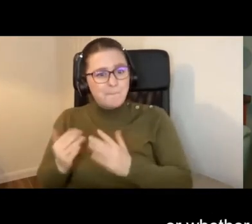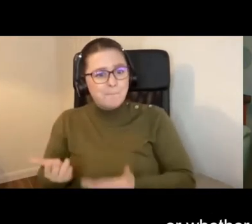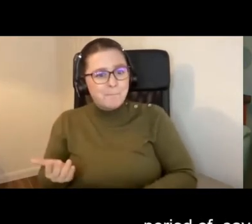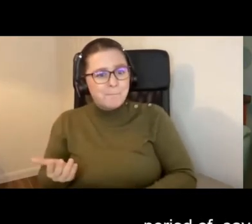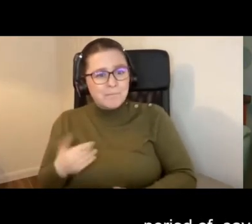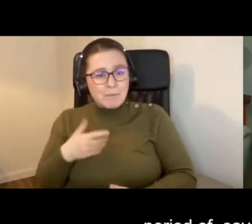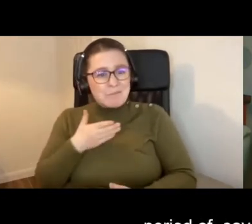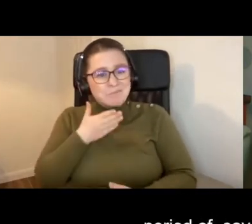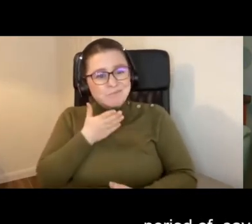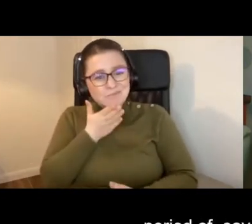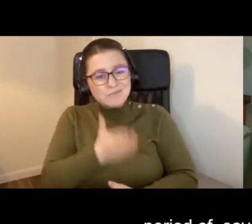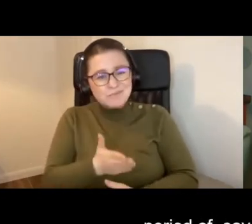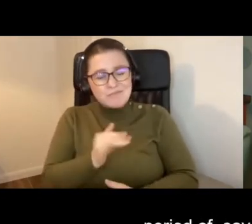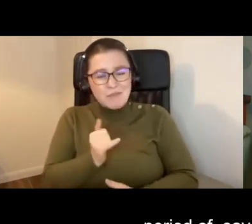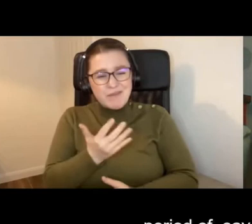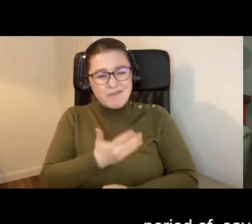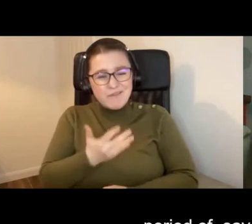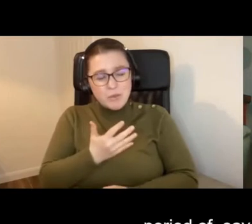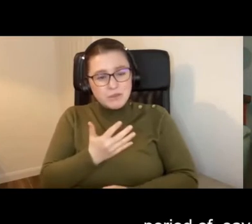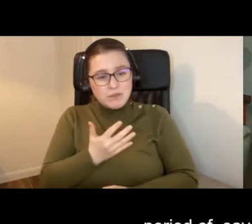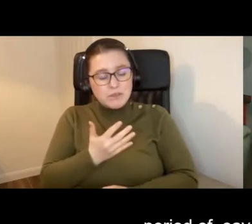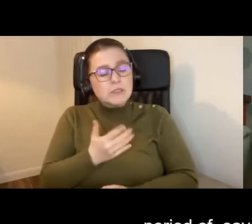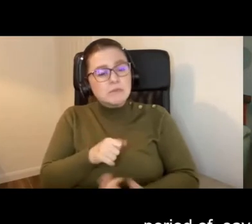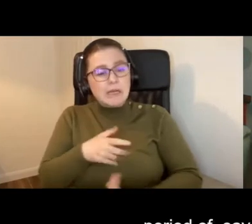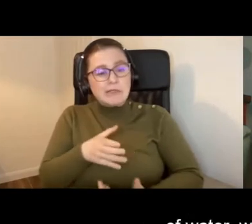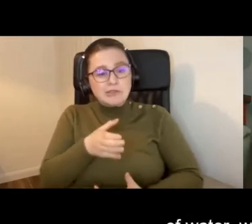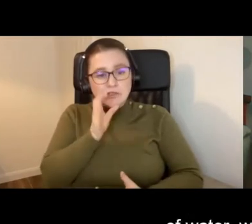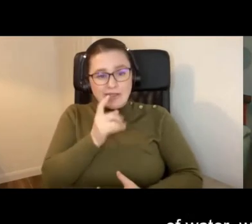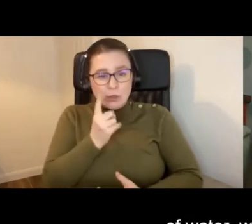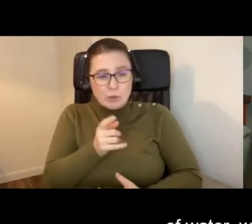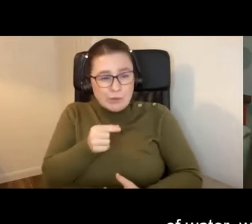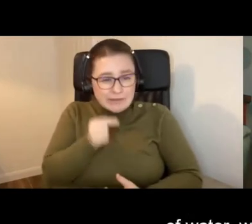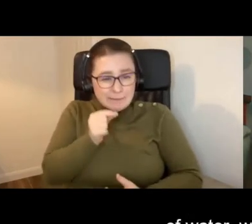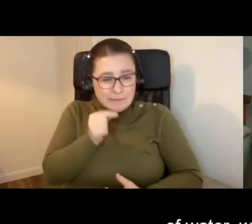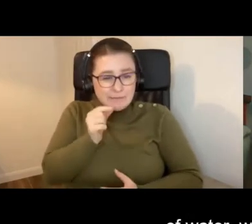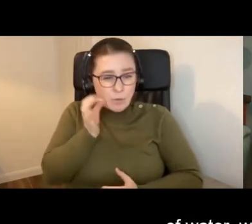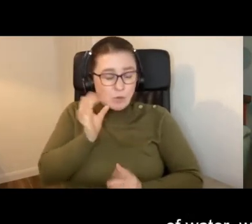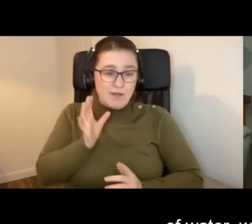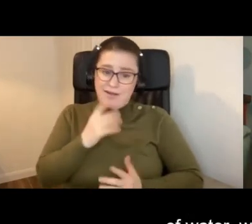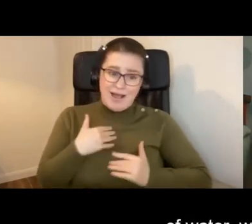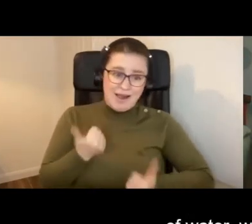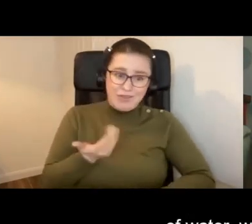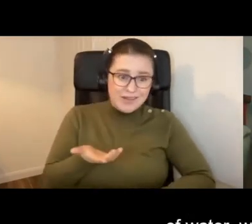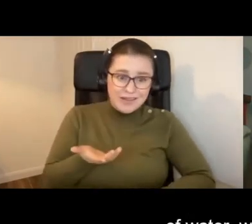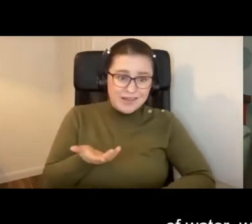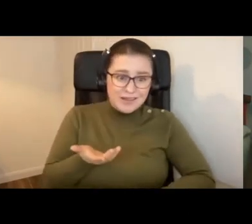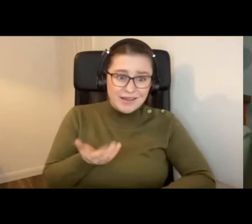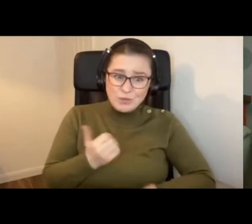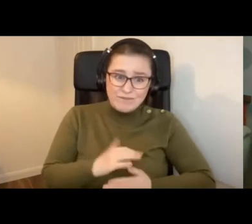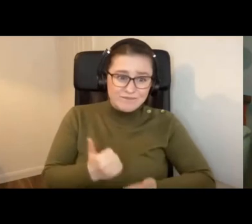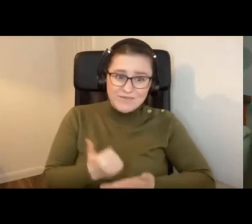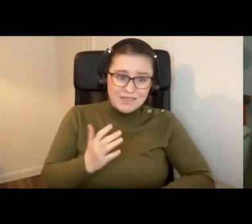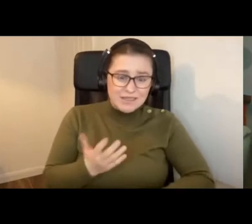going out for a period of, say, five hours. I was drinking two sips of water, which isn't healthy. It's not great.